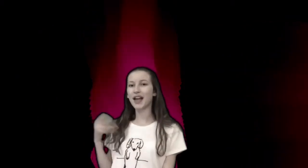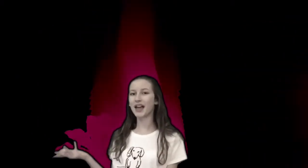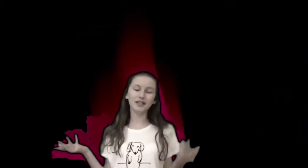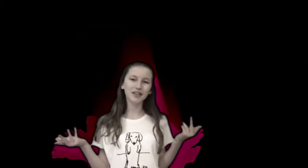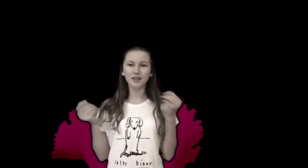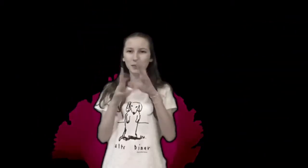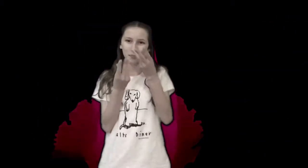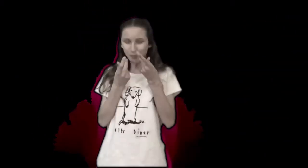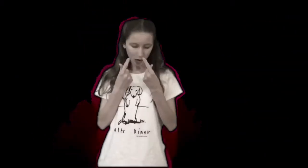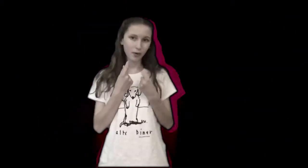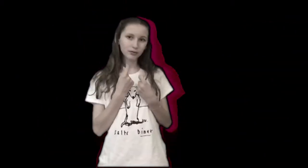anymore